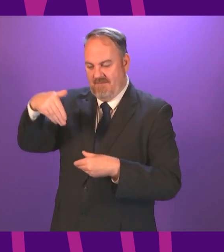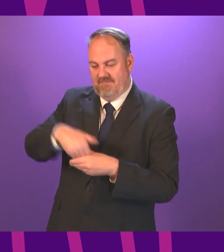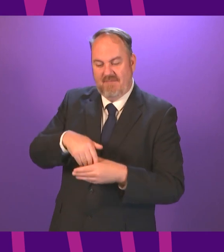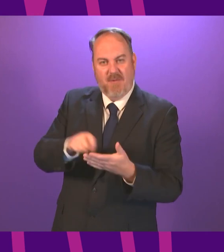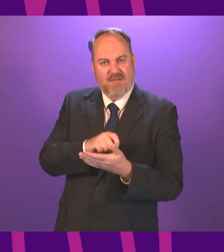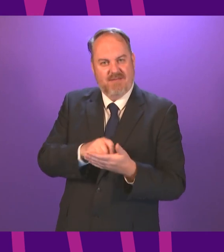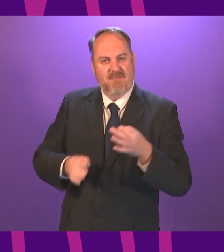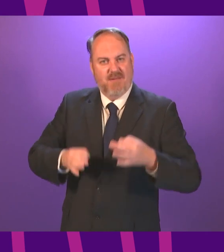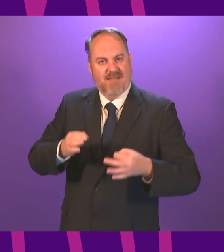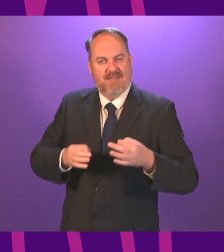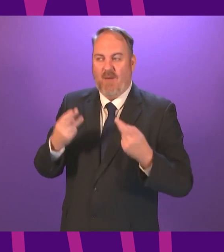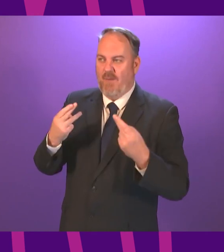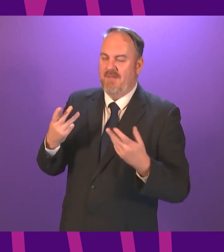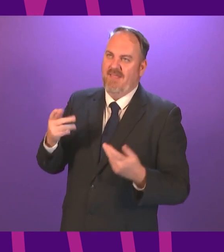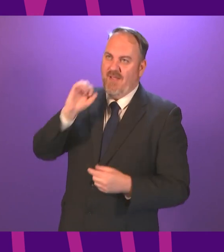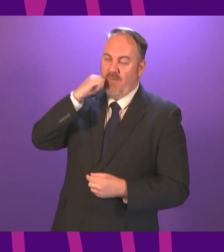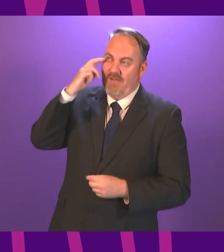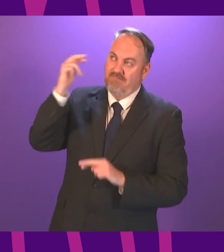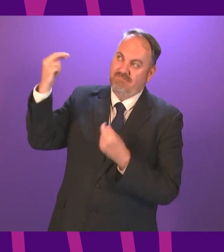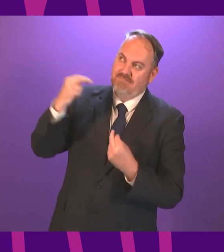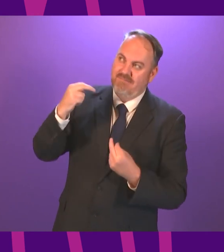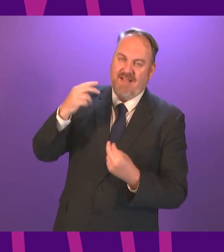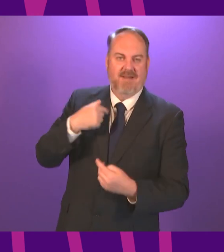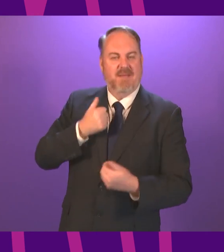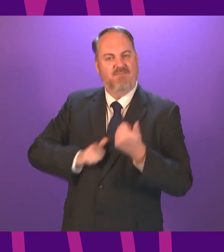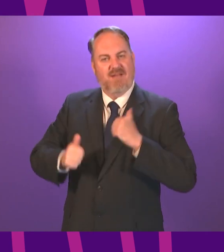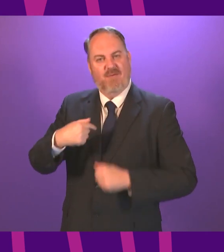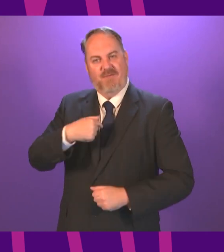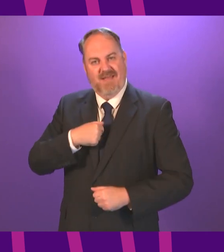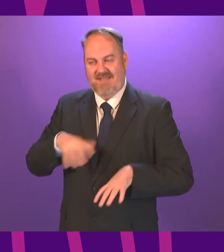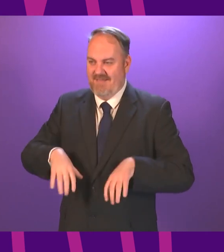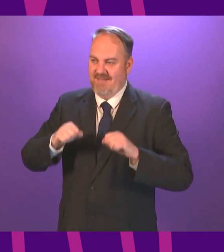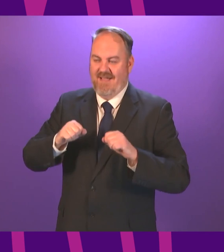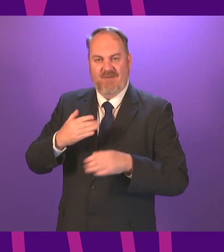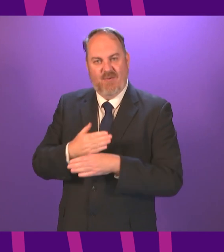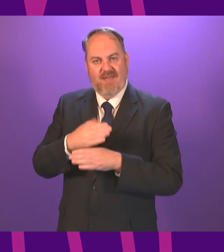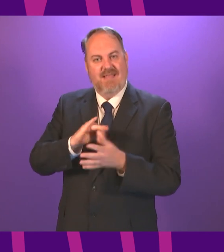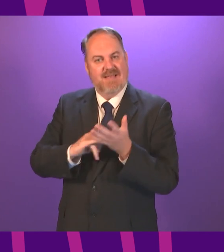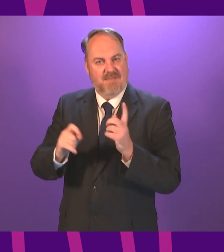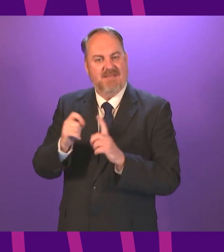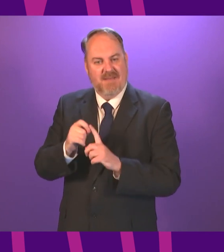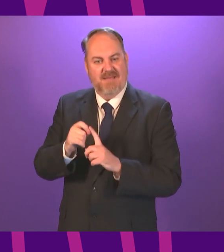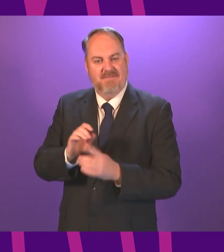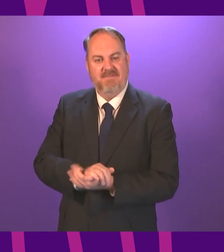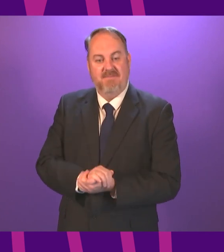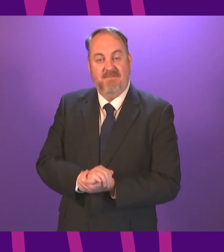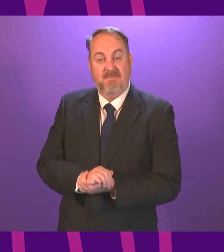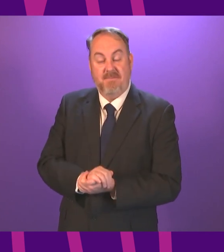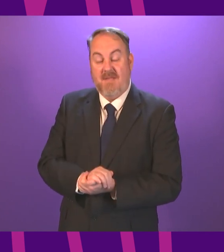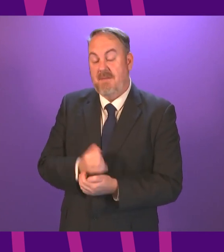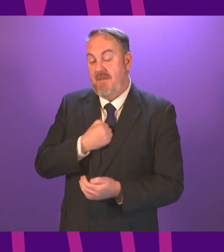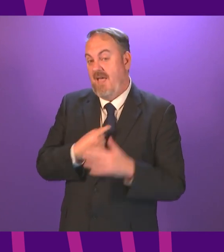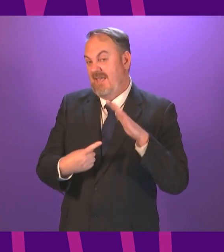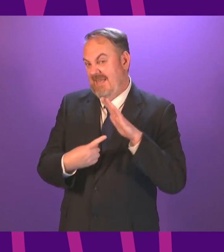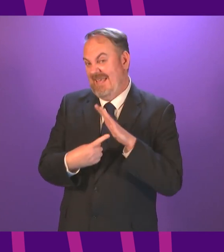with me I hope I can do them proud and my family proud as I start my new adventure as an MSP One of my key